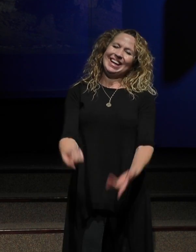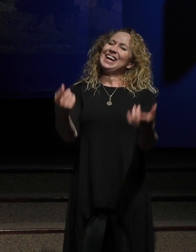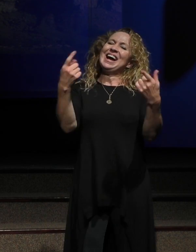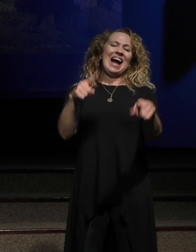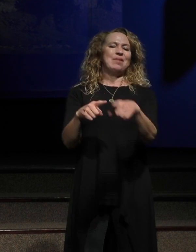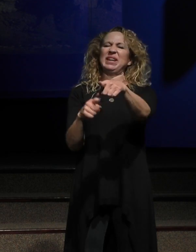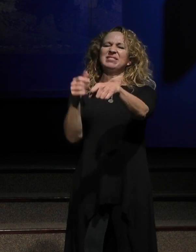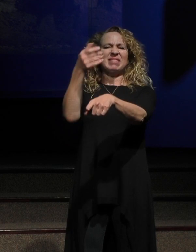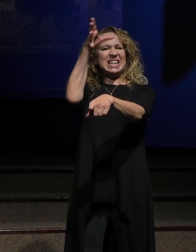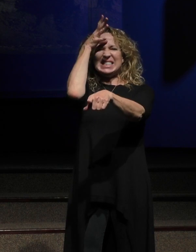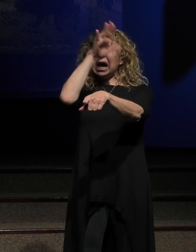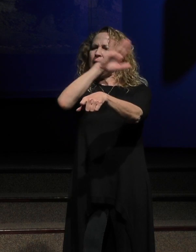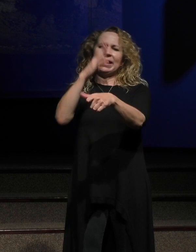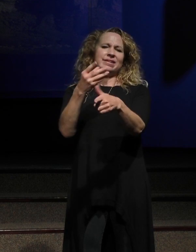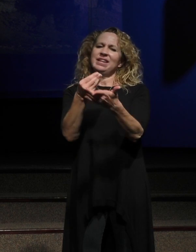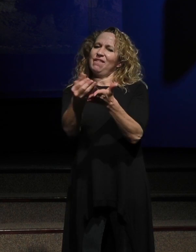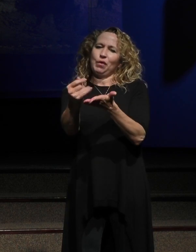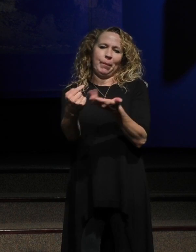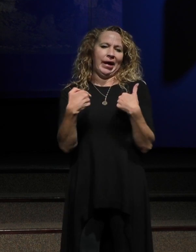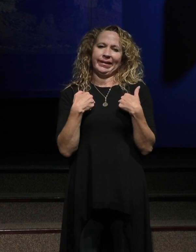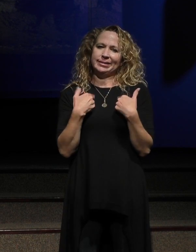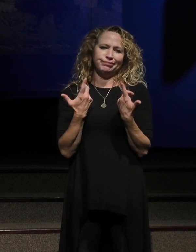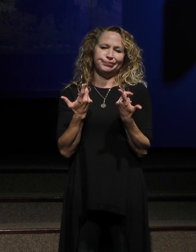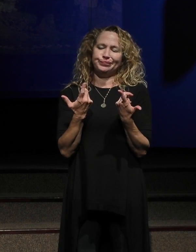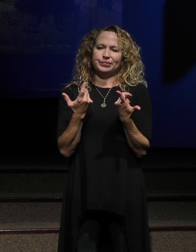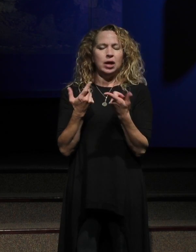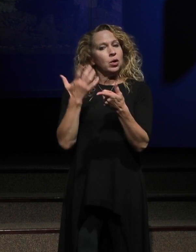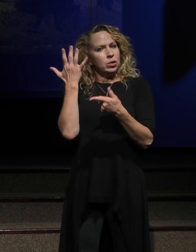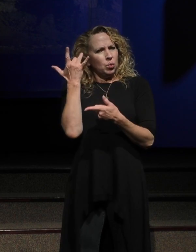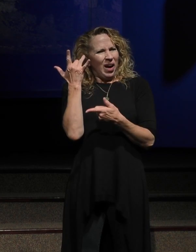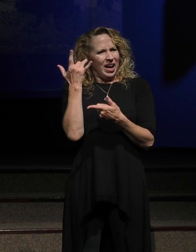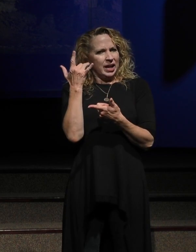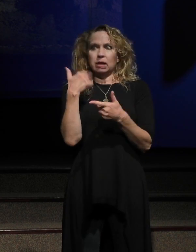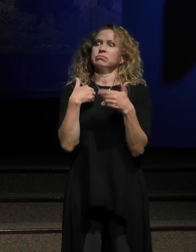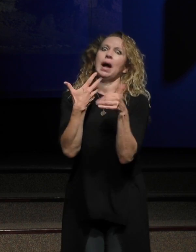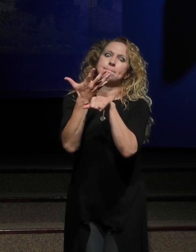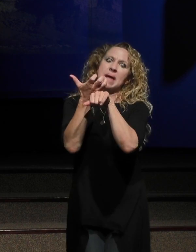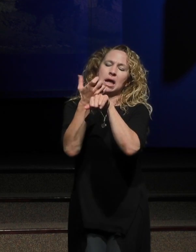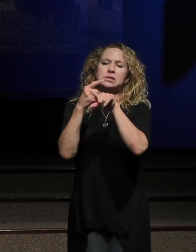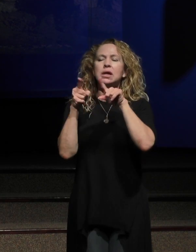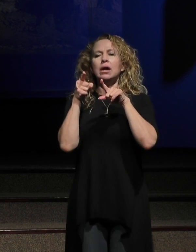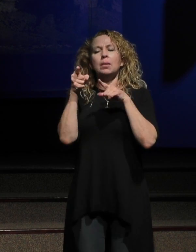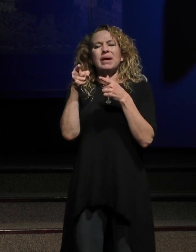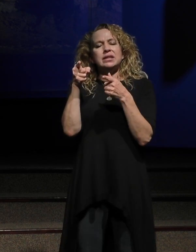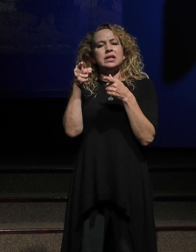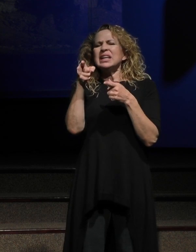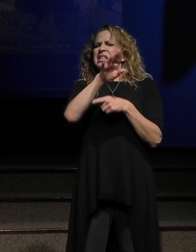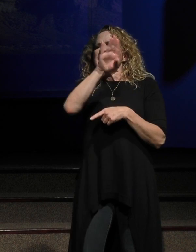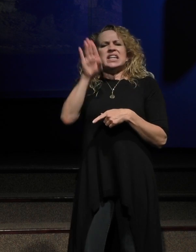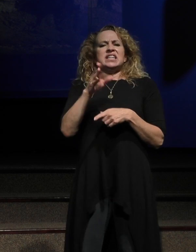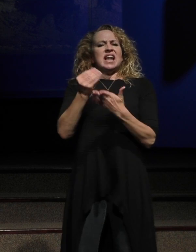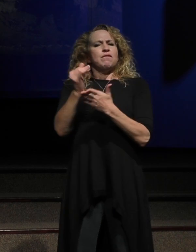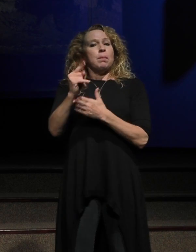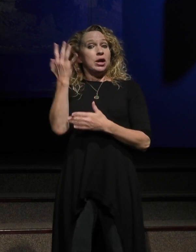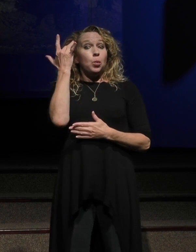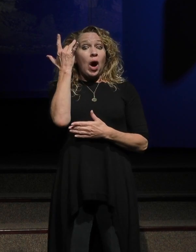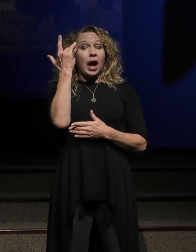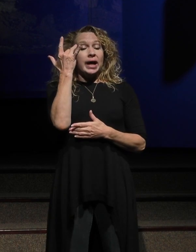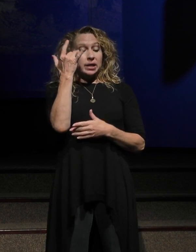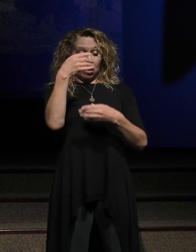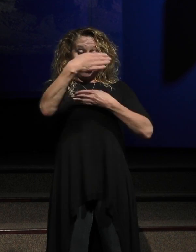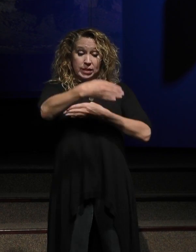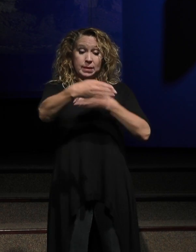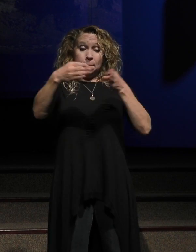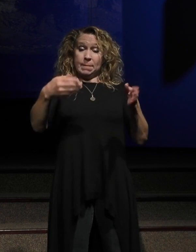he never got it for me, even though I begged him, my dad never got that game for me because on the side of the game, Milton Bradley put this